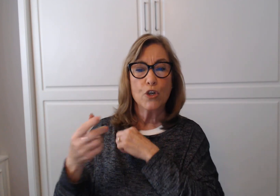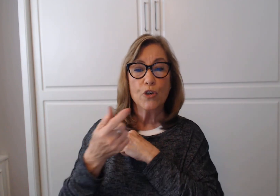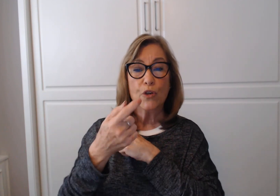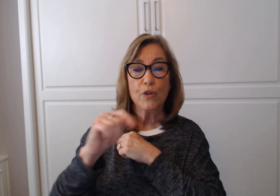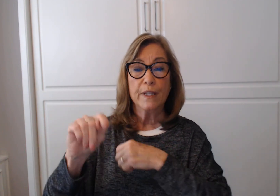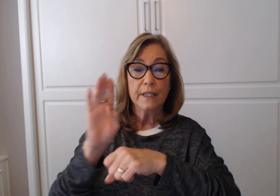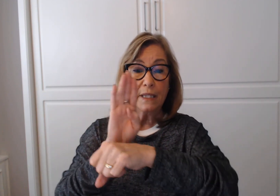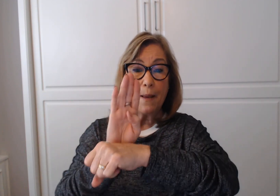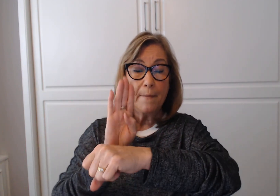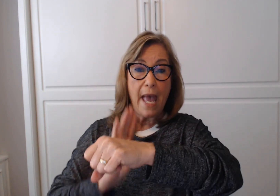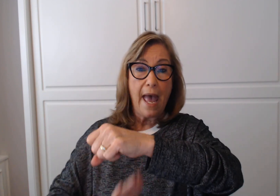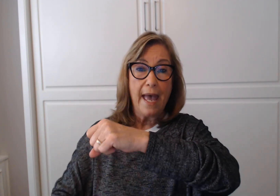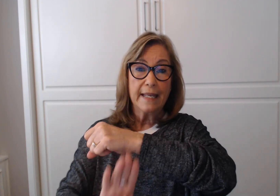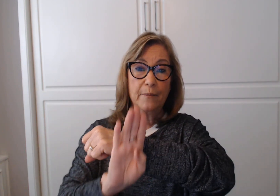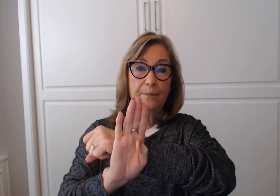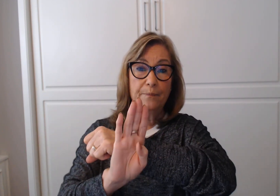Set C.